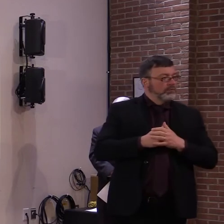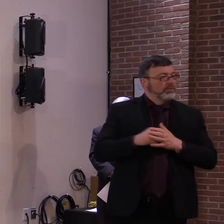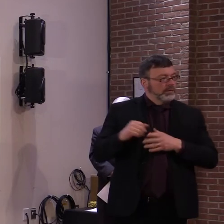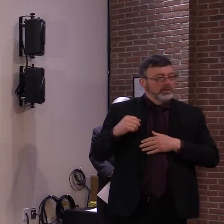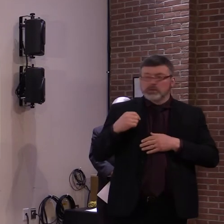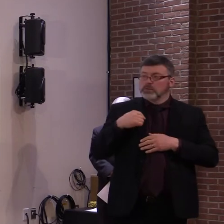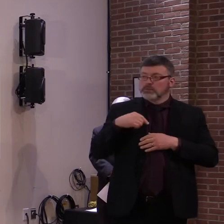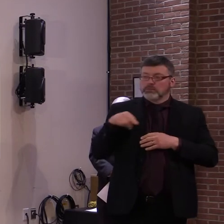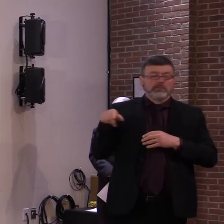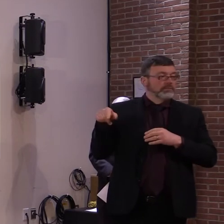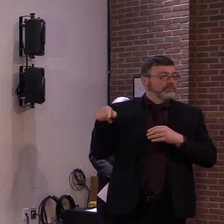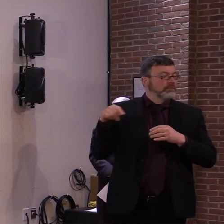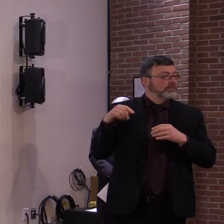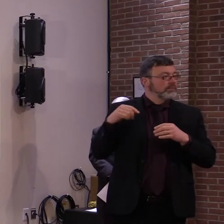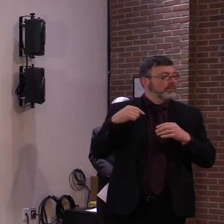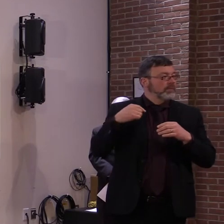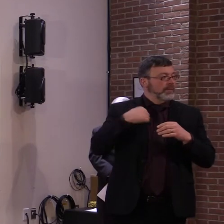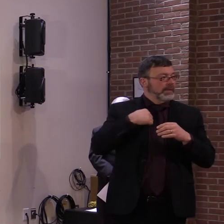Lisa, Waterbury Roundabout.